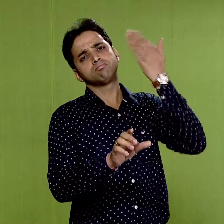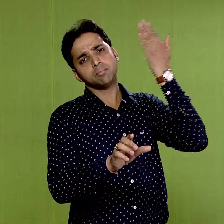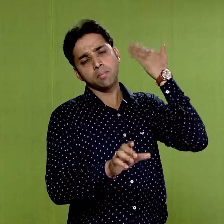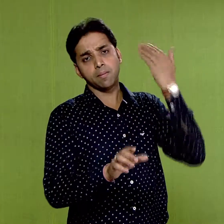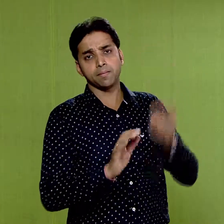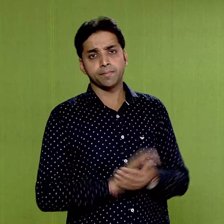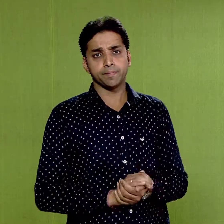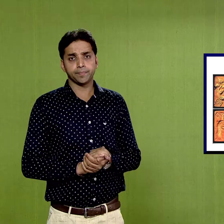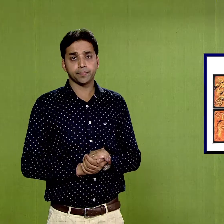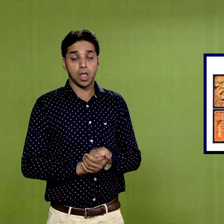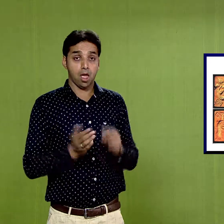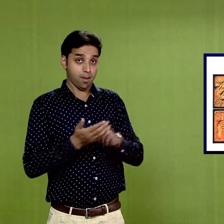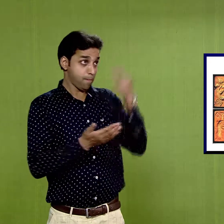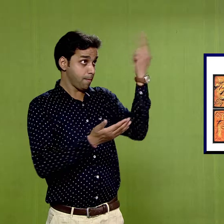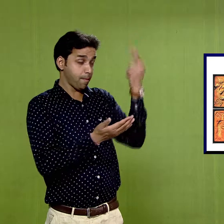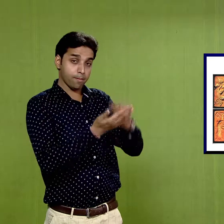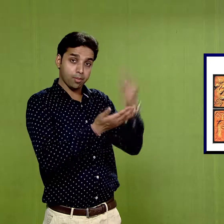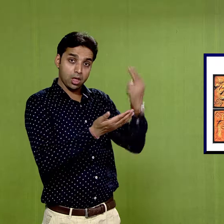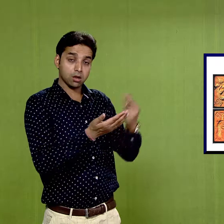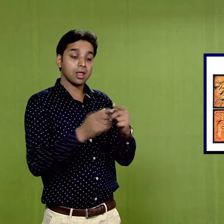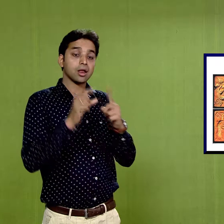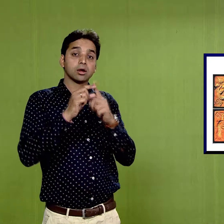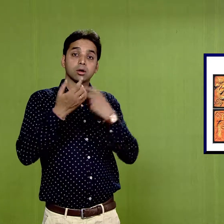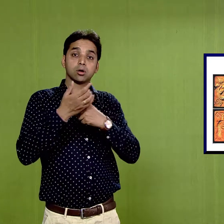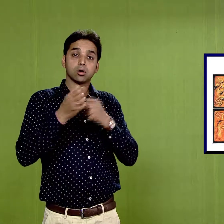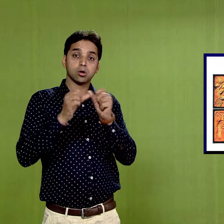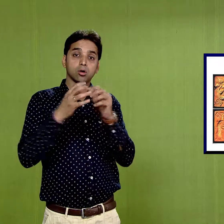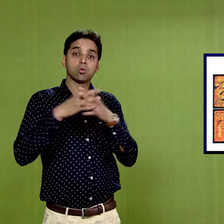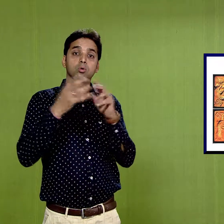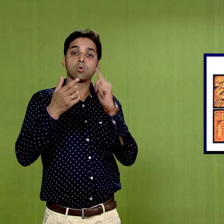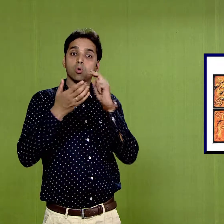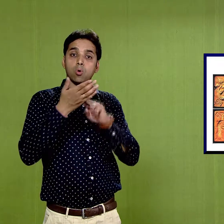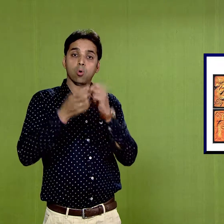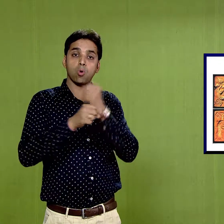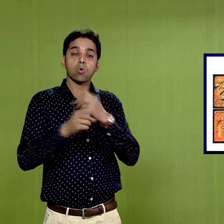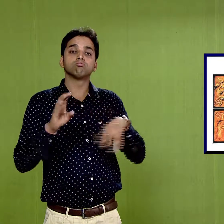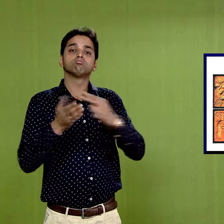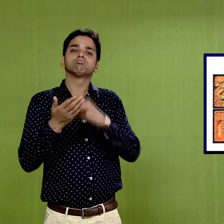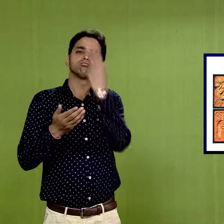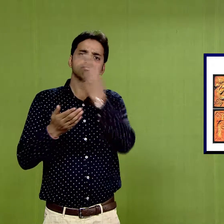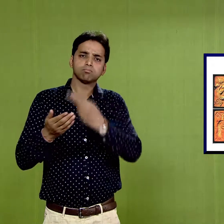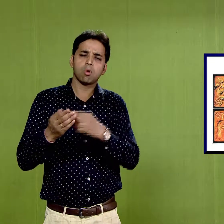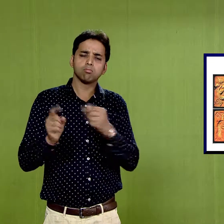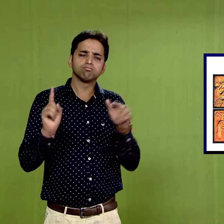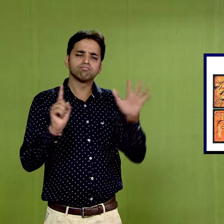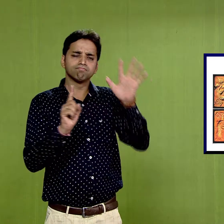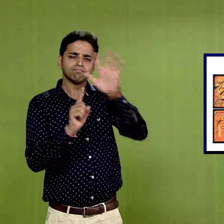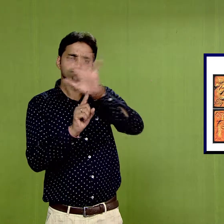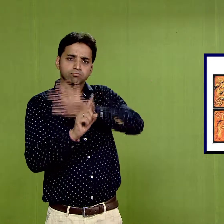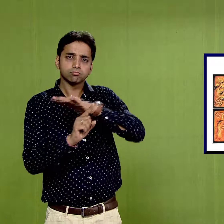paintings and drawings had already appeared on